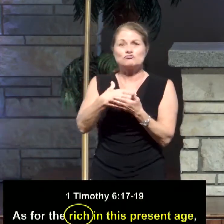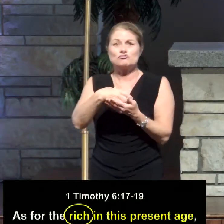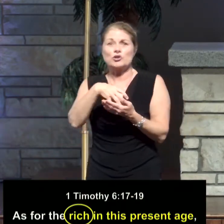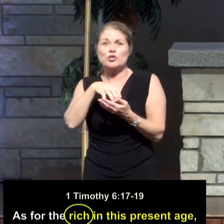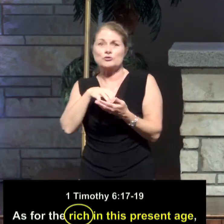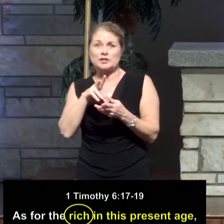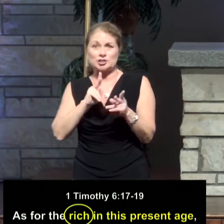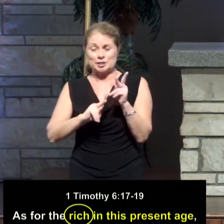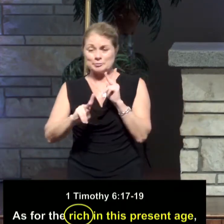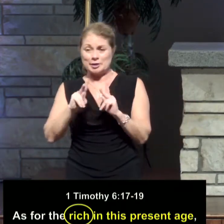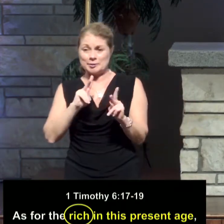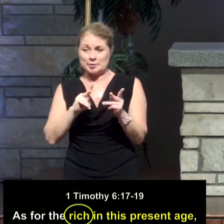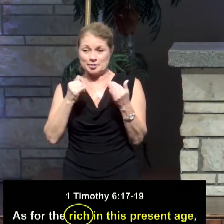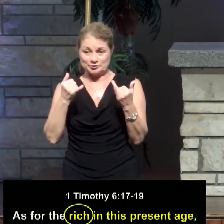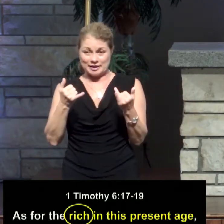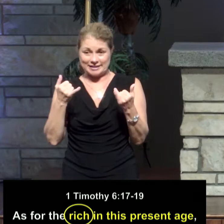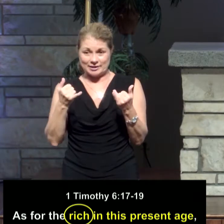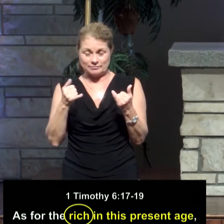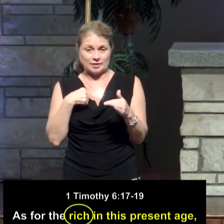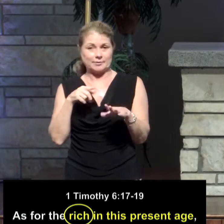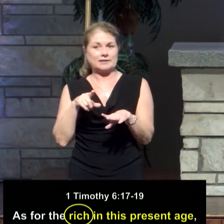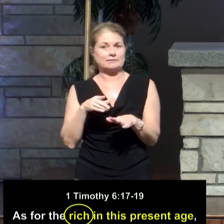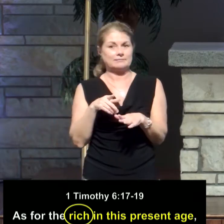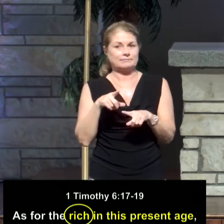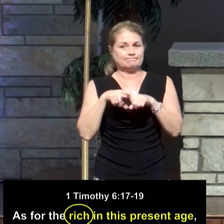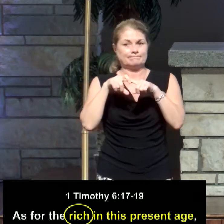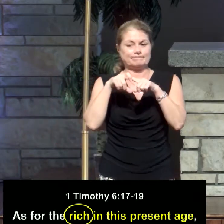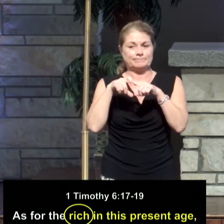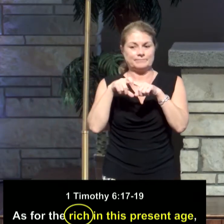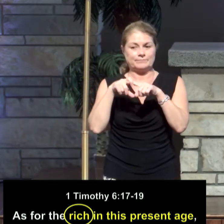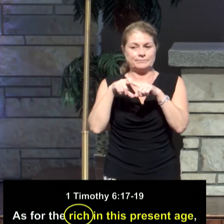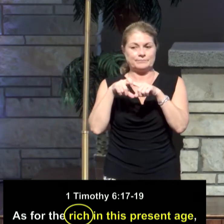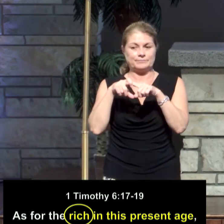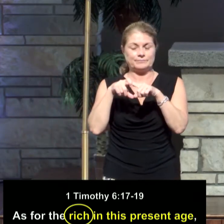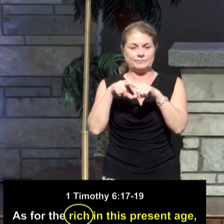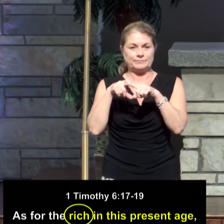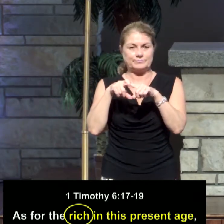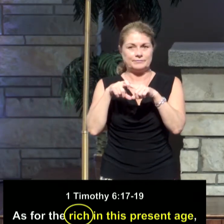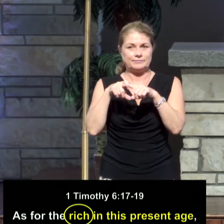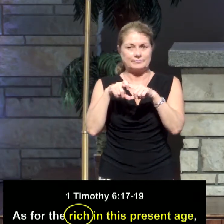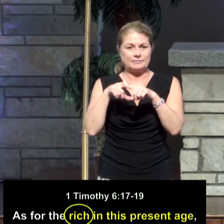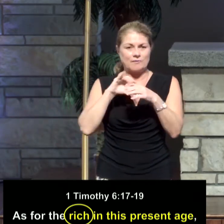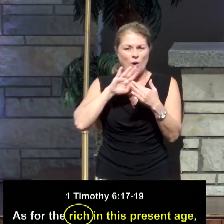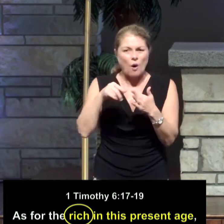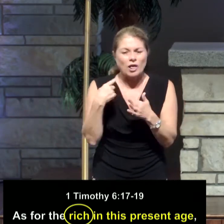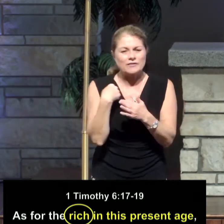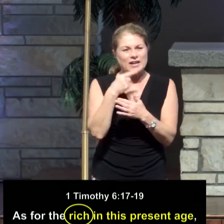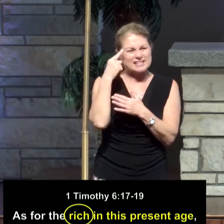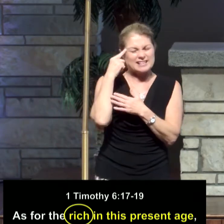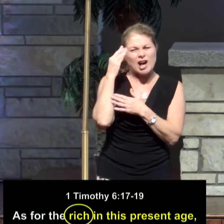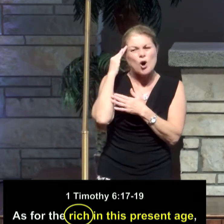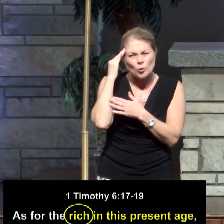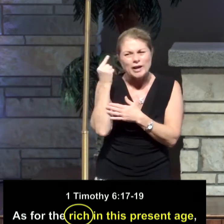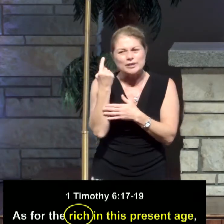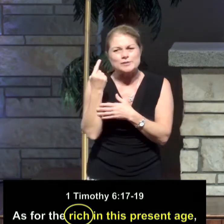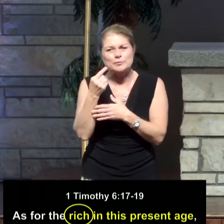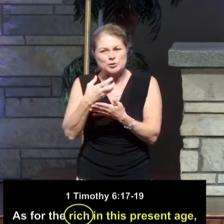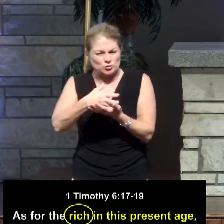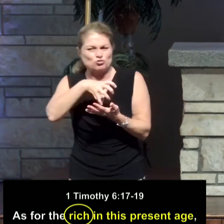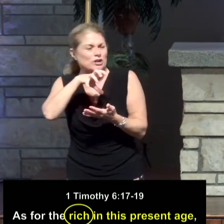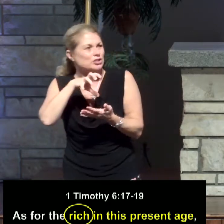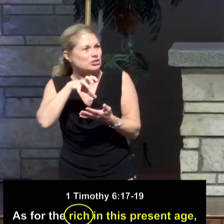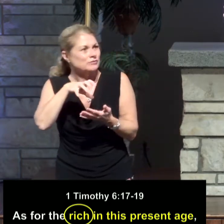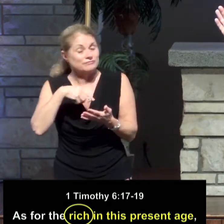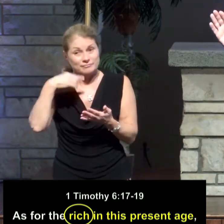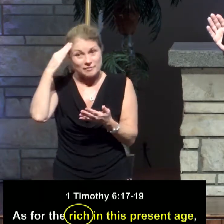present age, and I'm just going to stop right there for a second. Because all of us think, I know somebody who's rich. I I do.